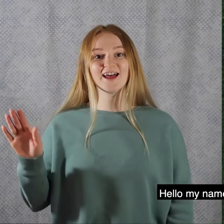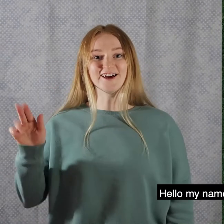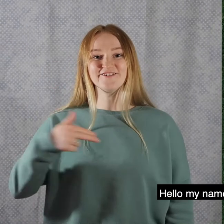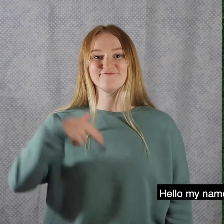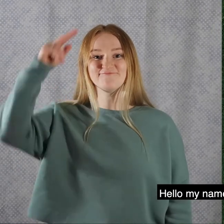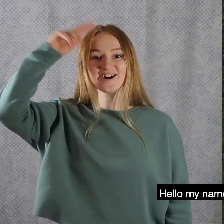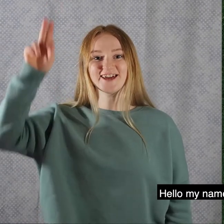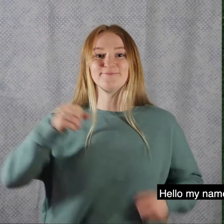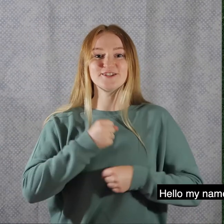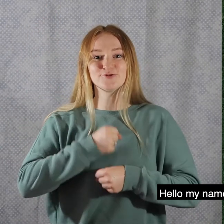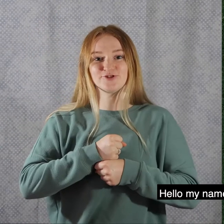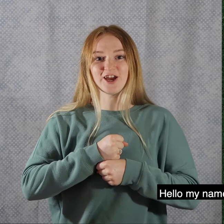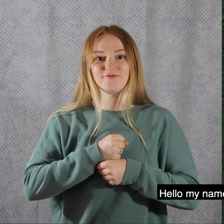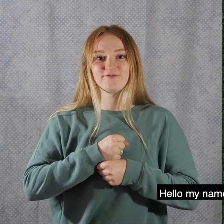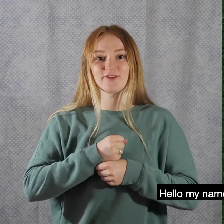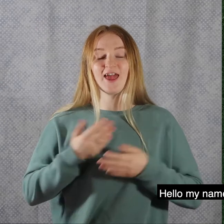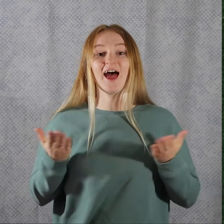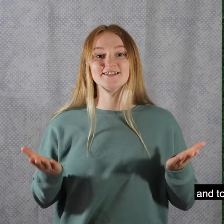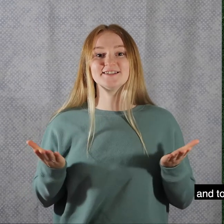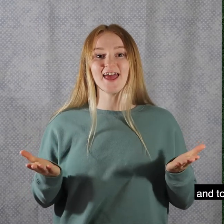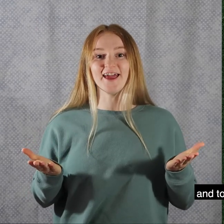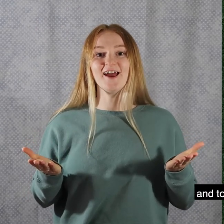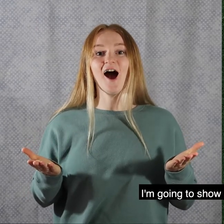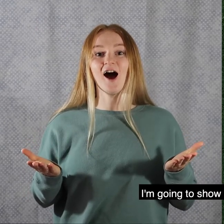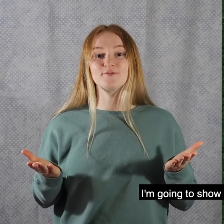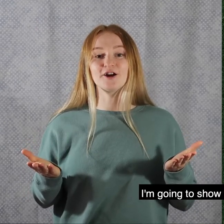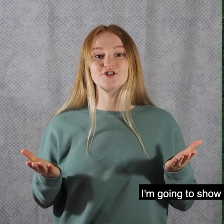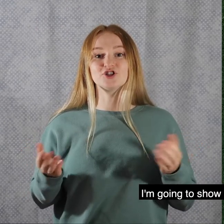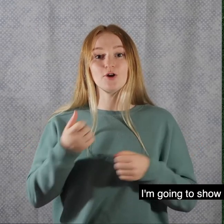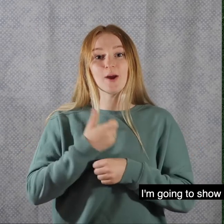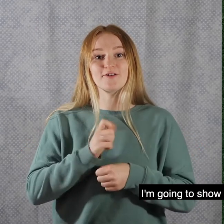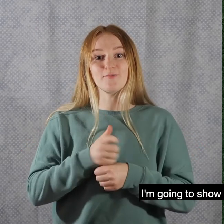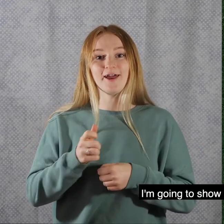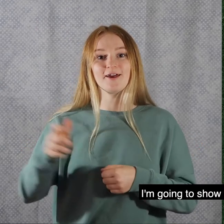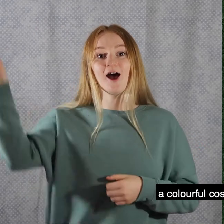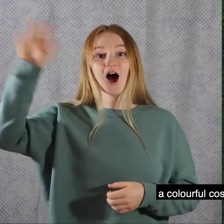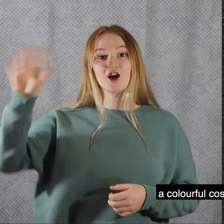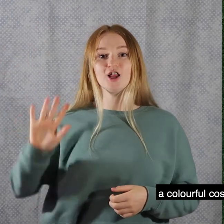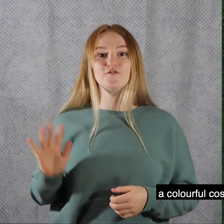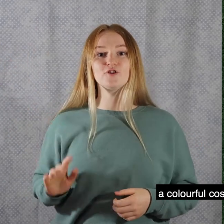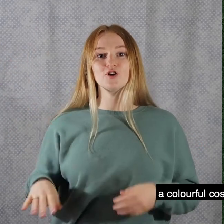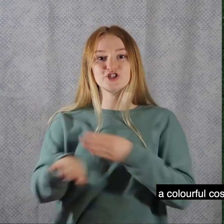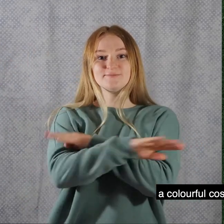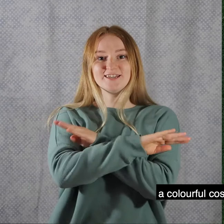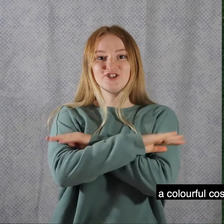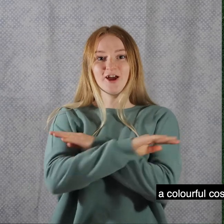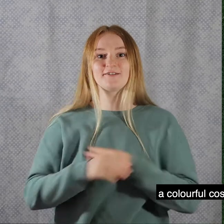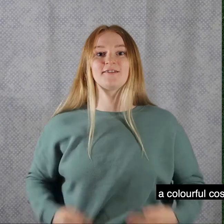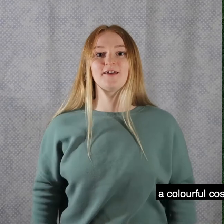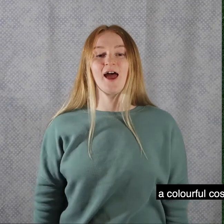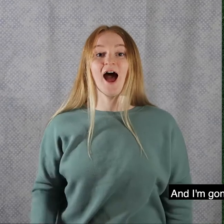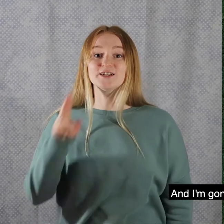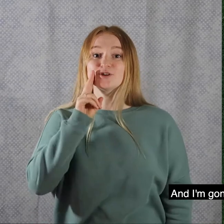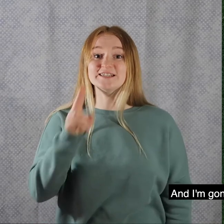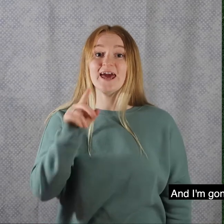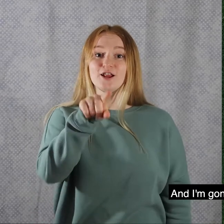Hello, my name is Georgia and today I'm going to show you how to make a colourful costume t-shirt